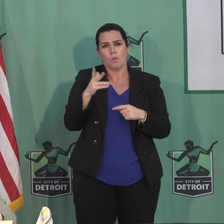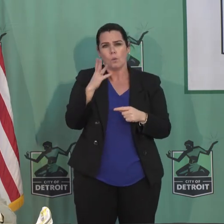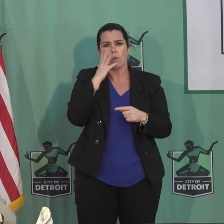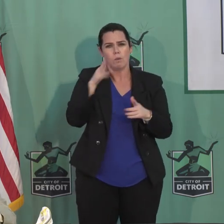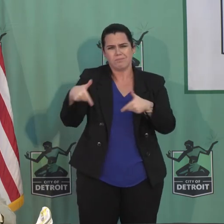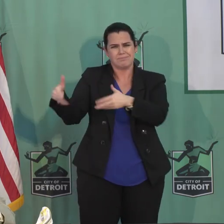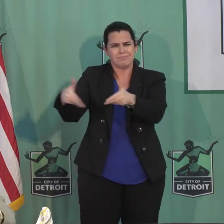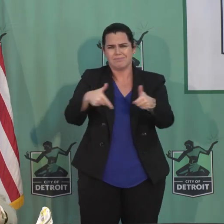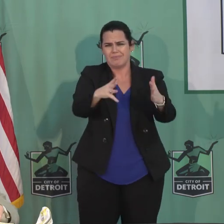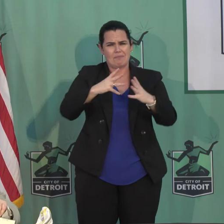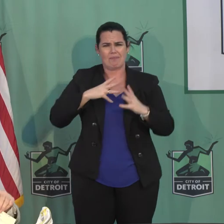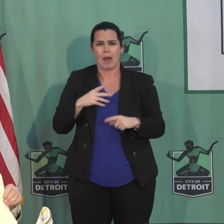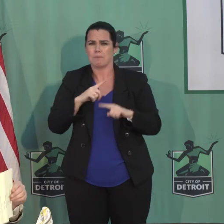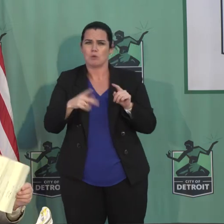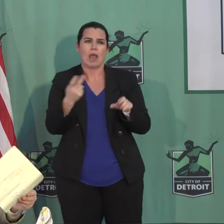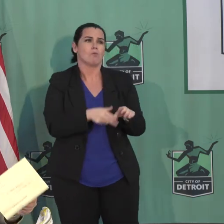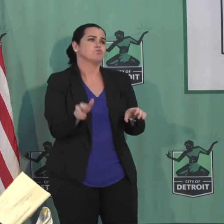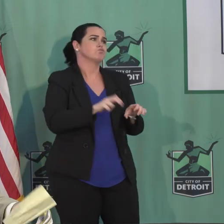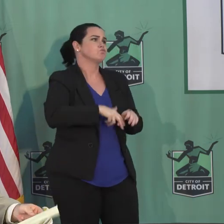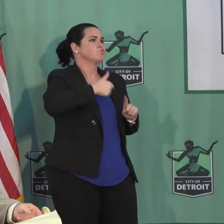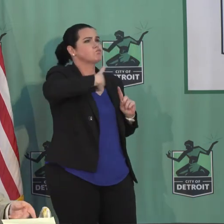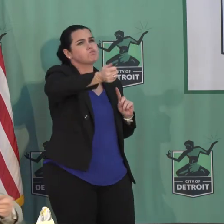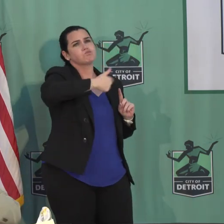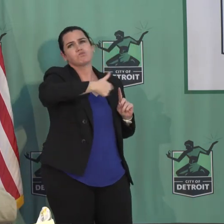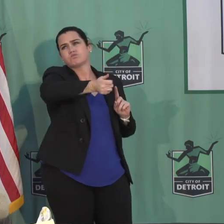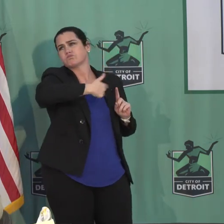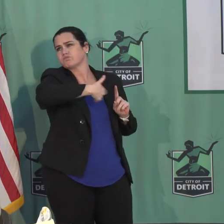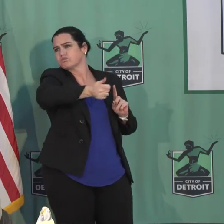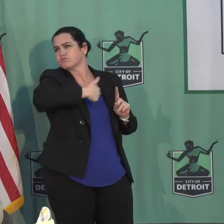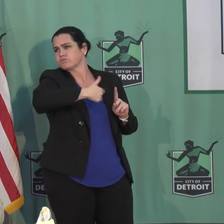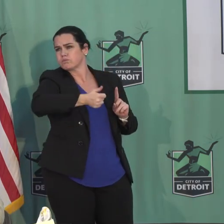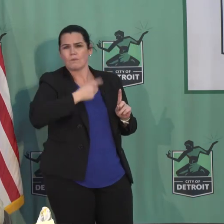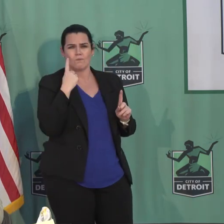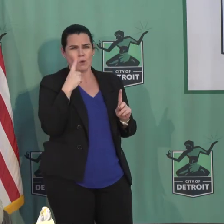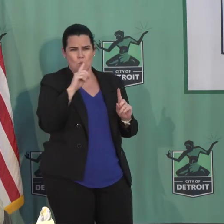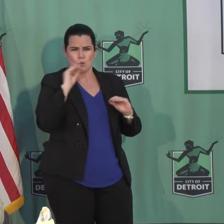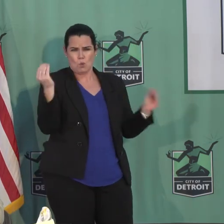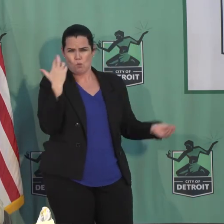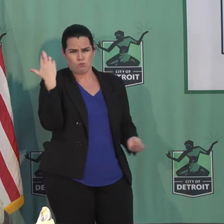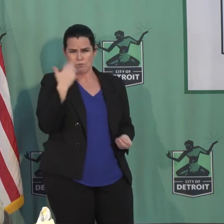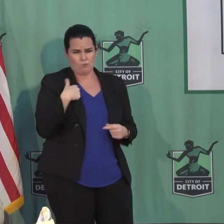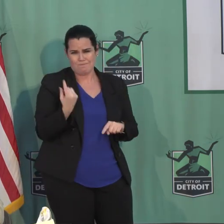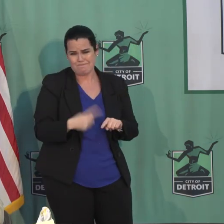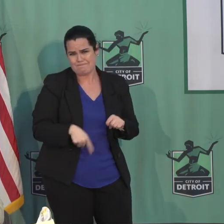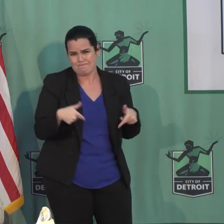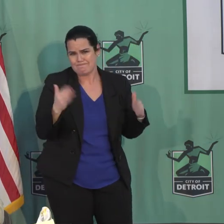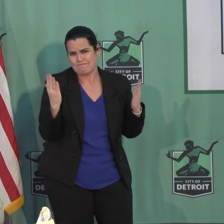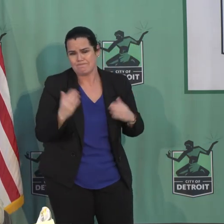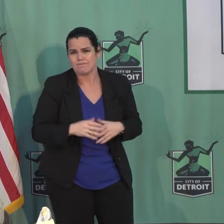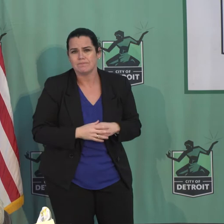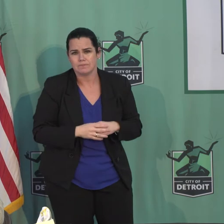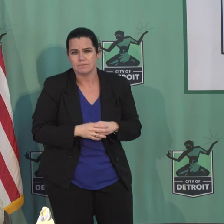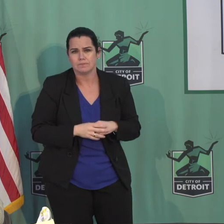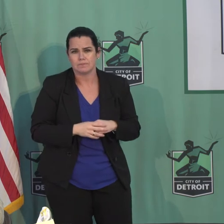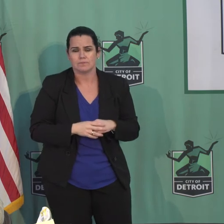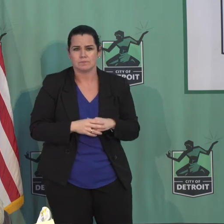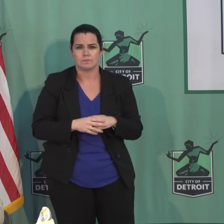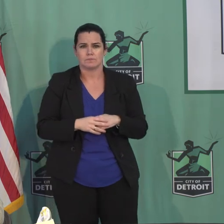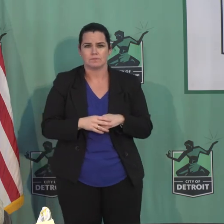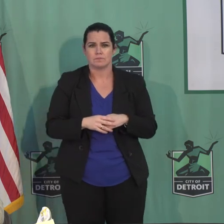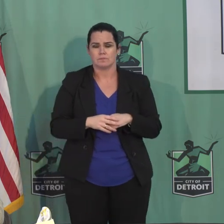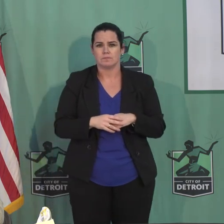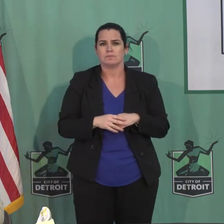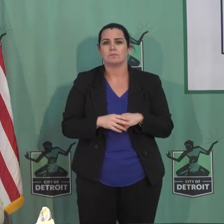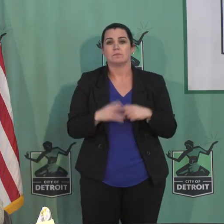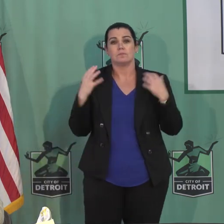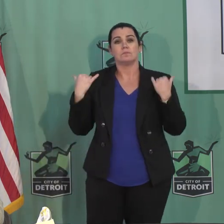buses who don't have a specific purpose. We